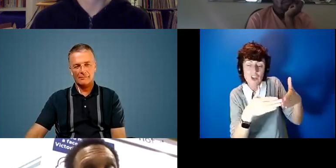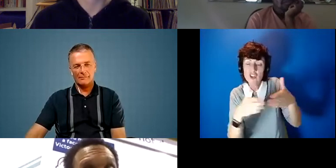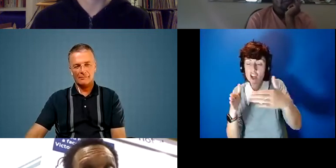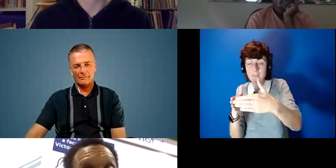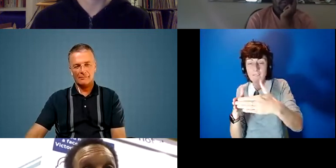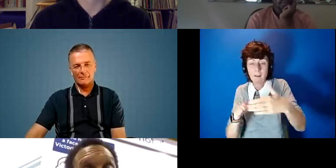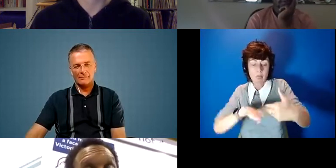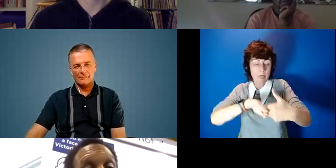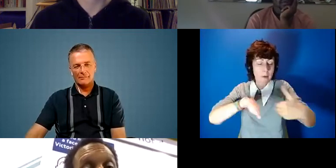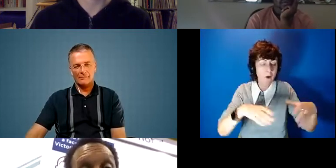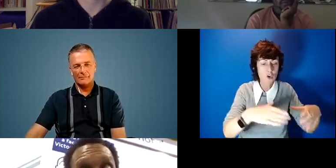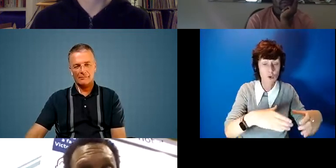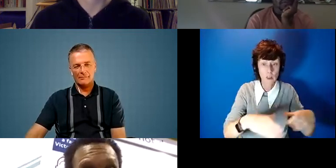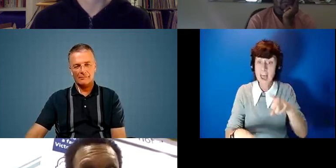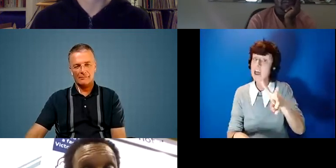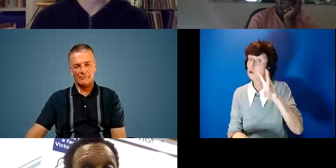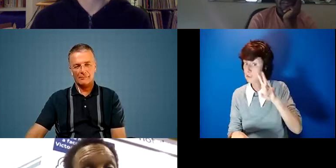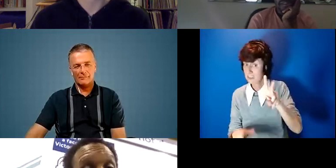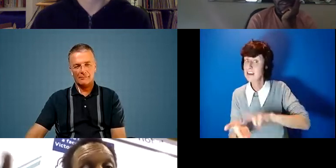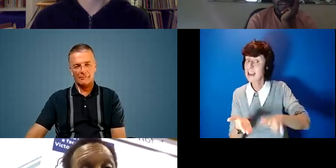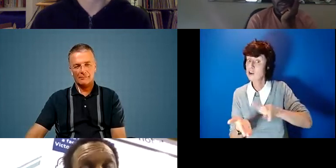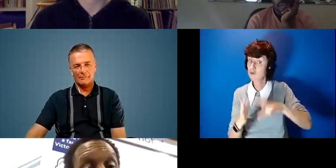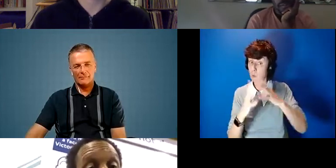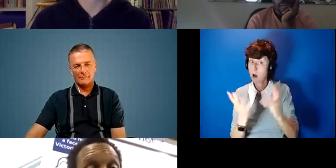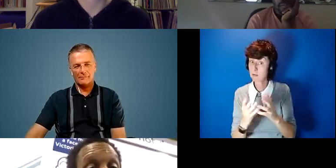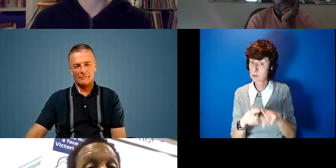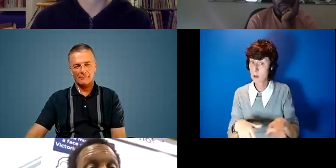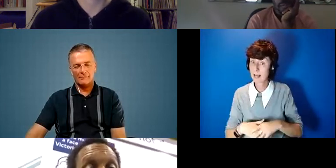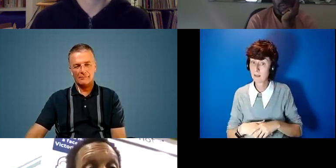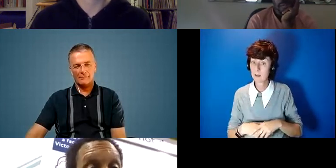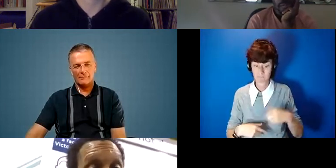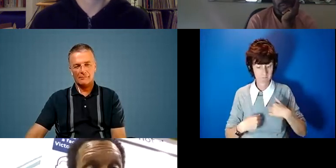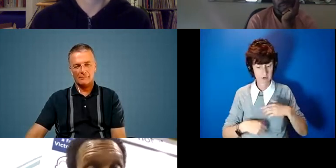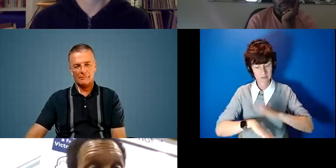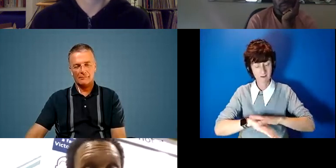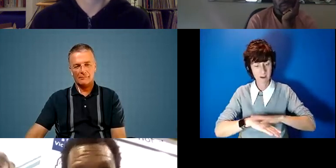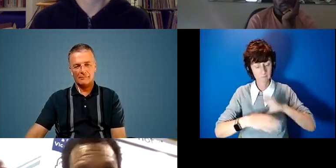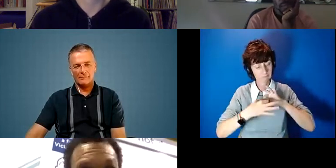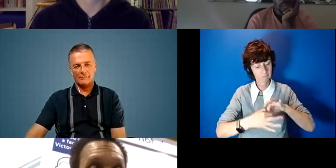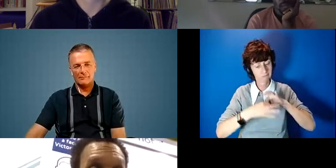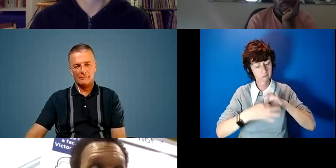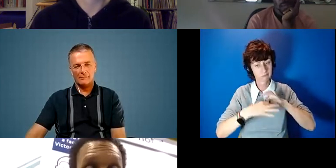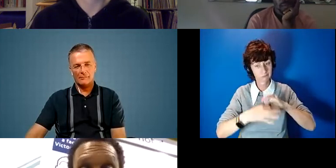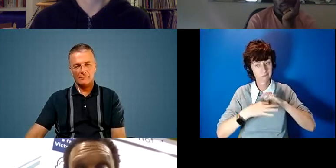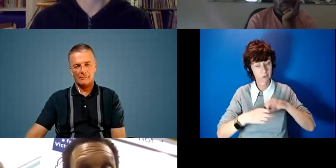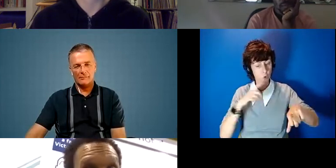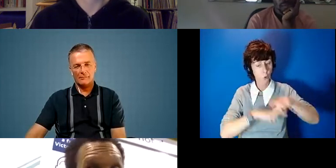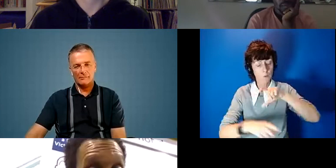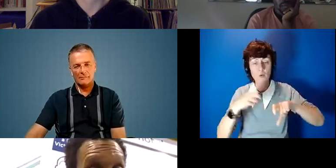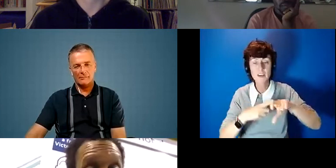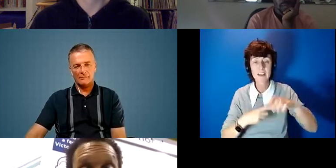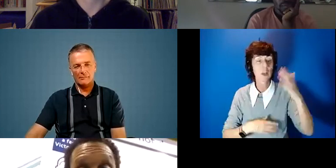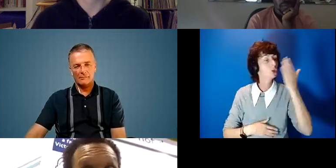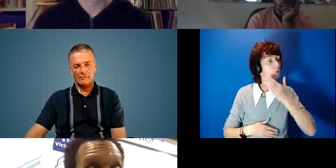you see in nature and that's where the most innovation is so what i did i spent a lot of time actually um in communities in glasgow so i was in